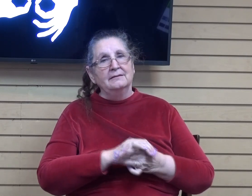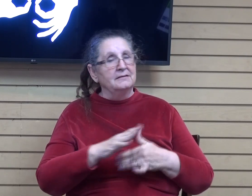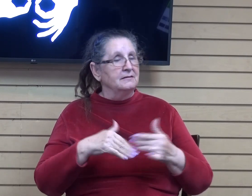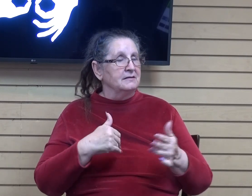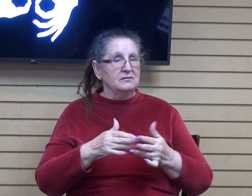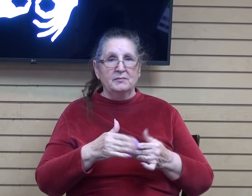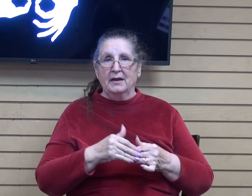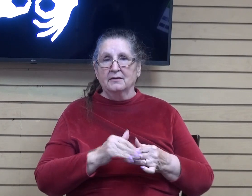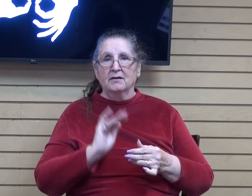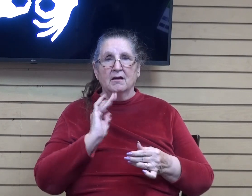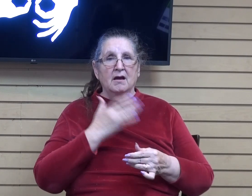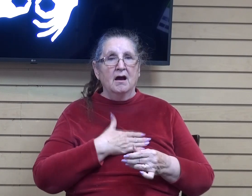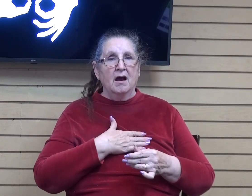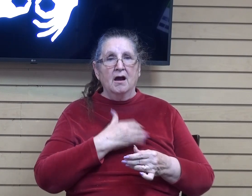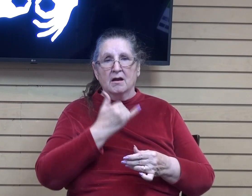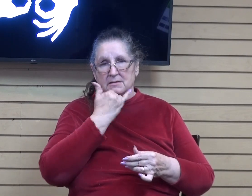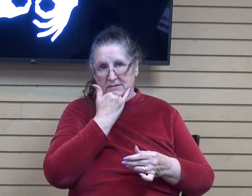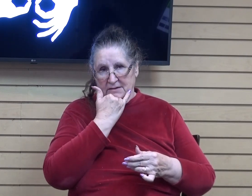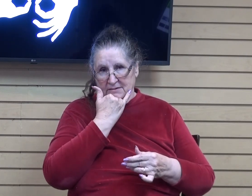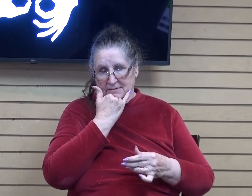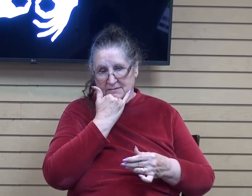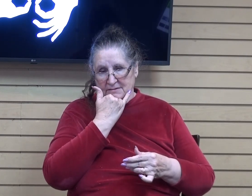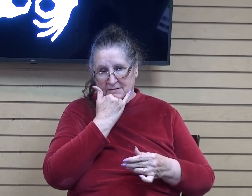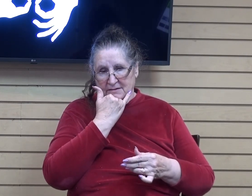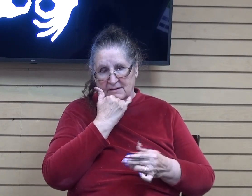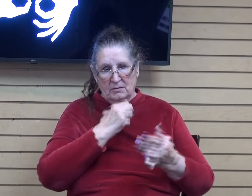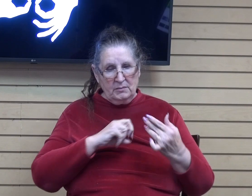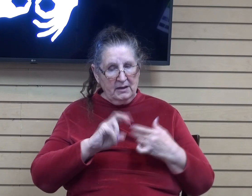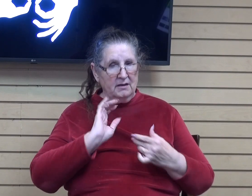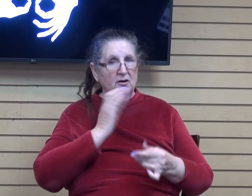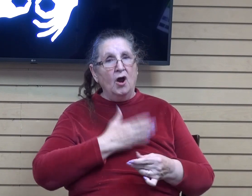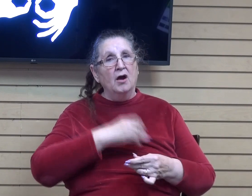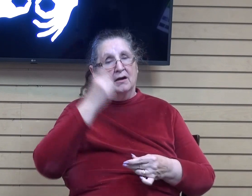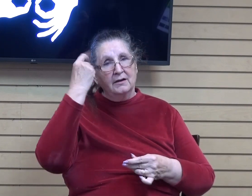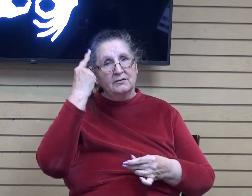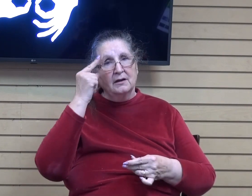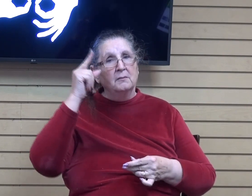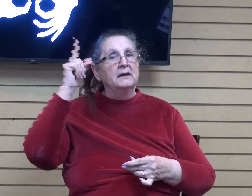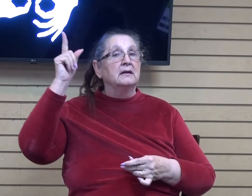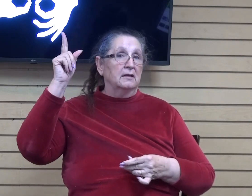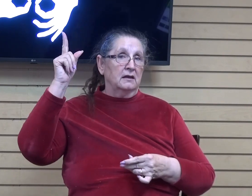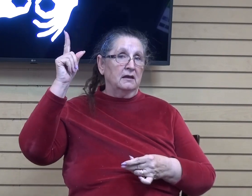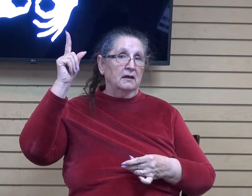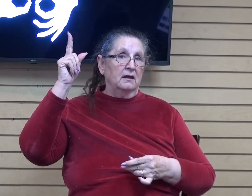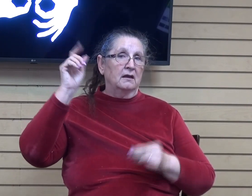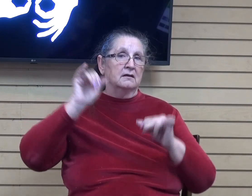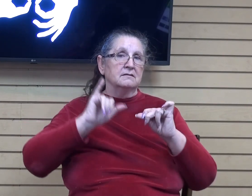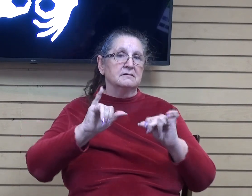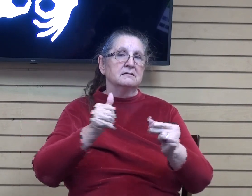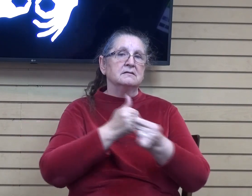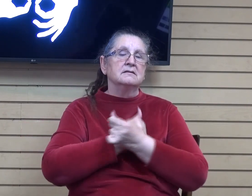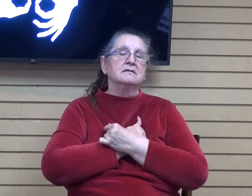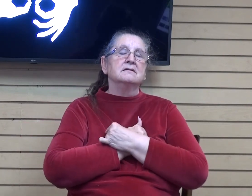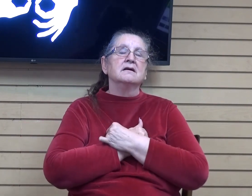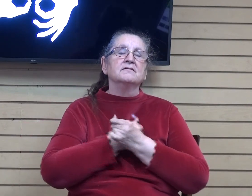of our shortcomings it is beyond our understanding but he still loves us so much